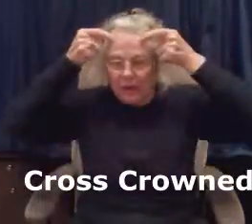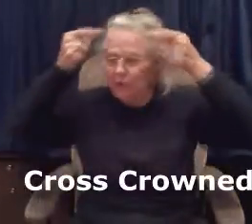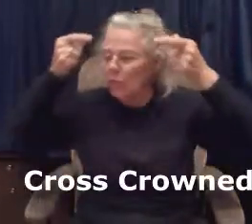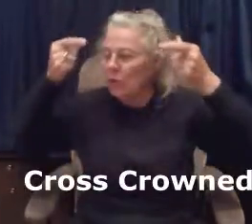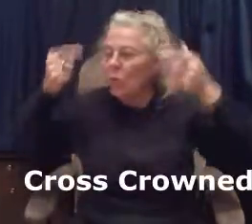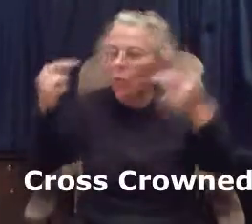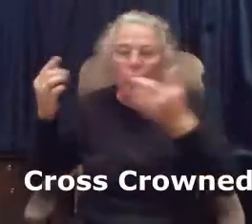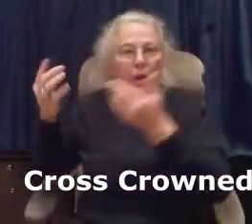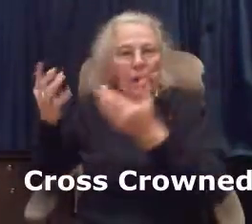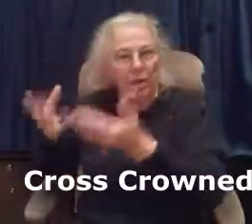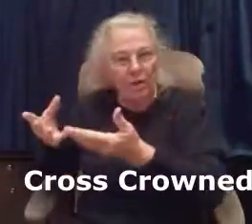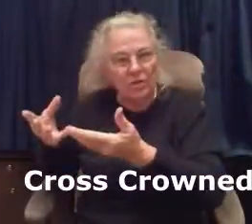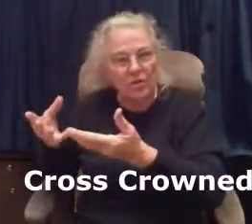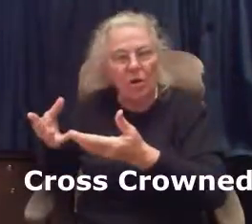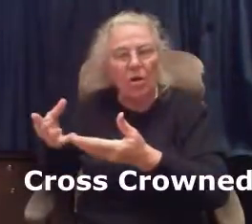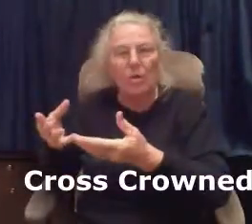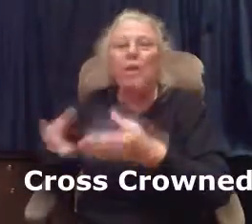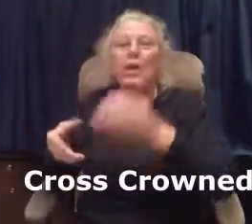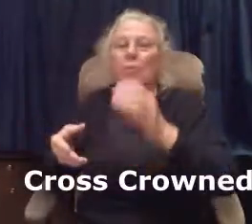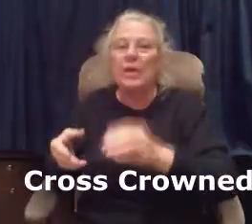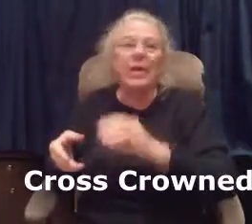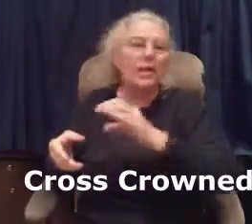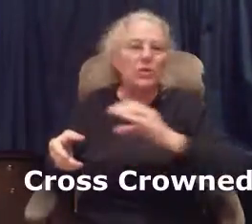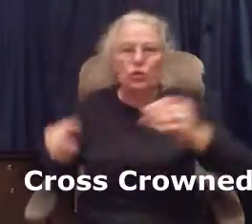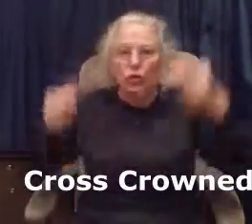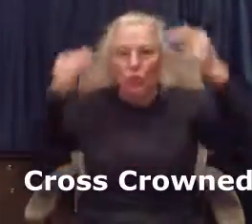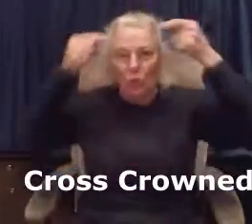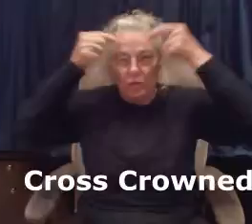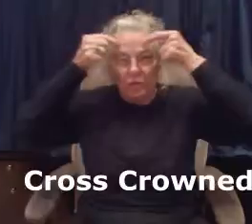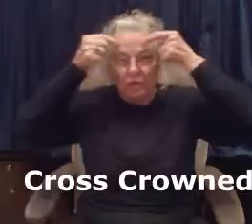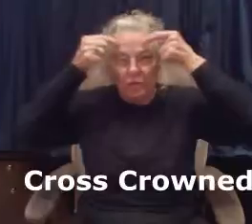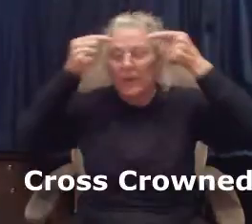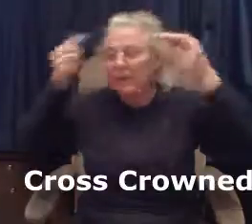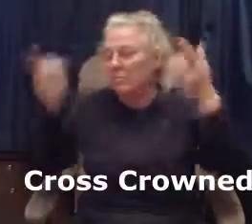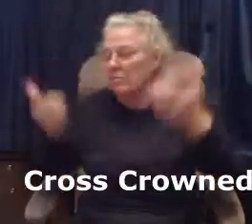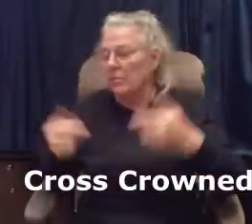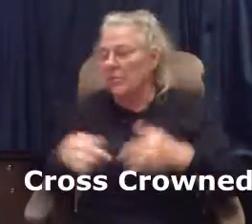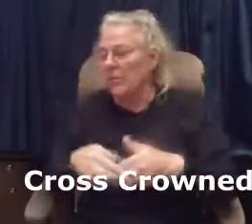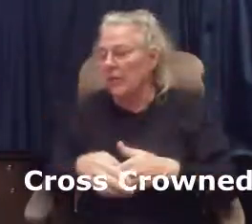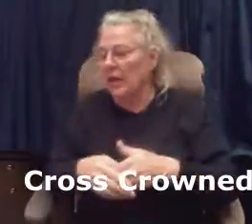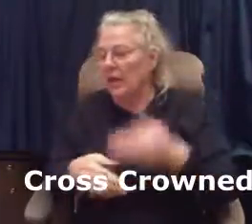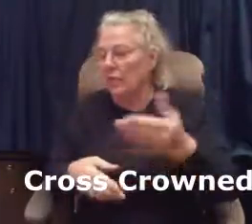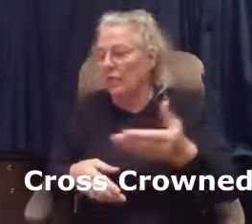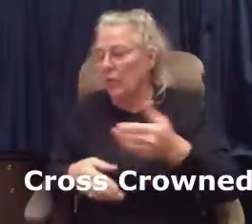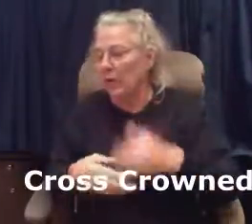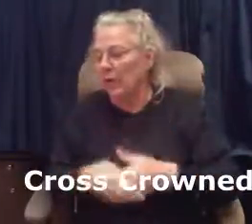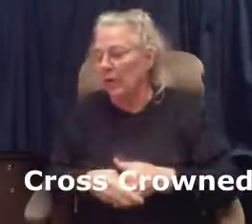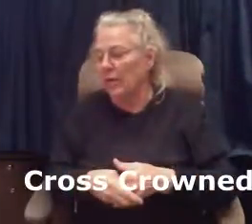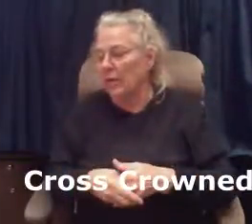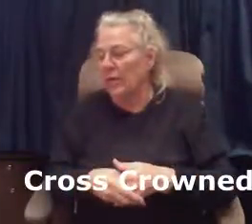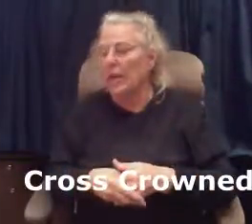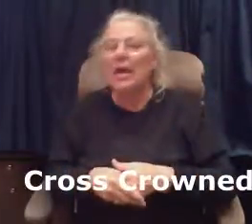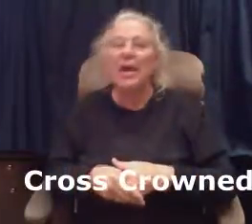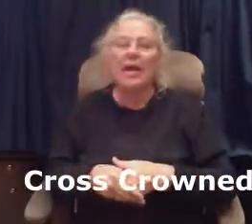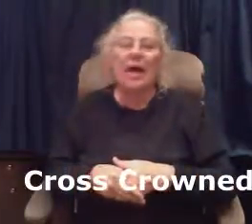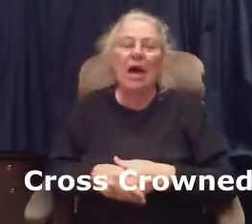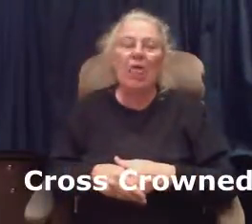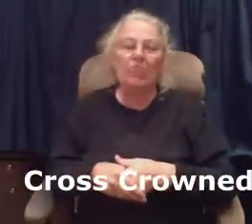that's one word in our song, but it is two words in your vocabulary. Calvary.